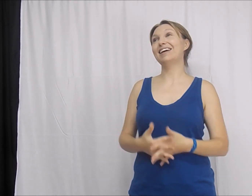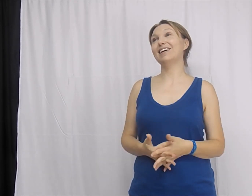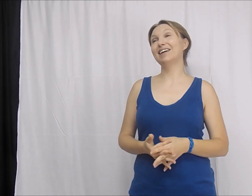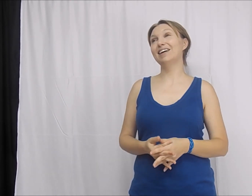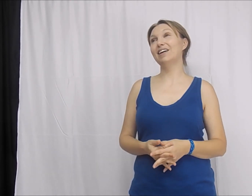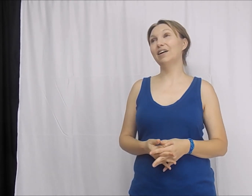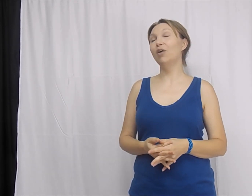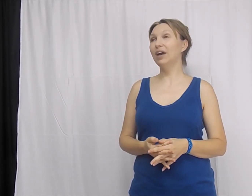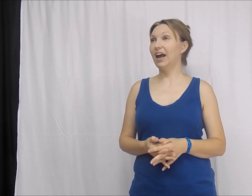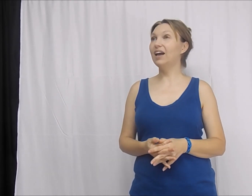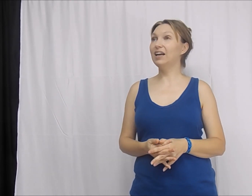Okay.